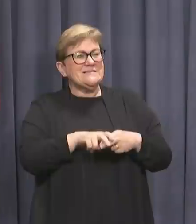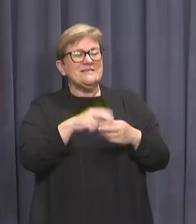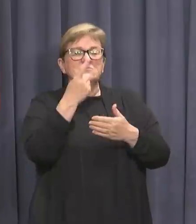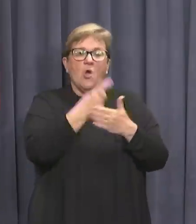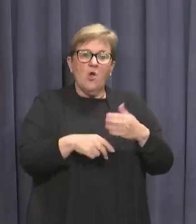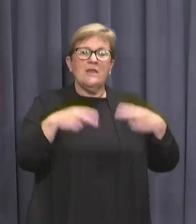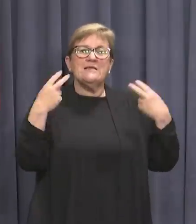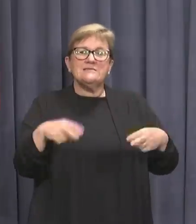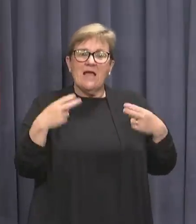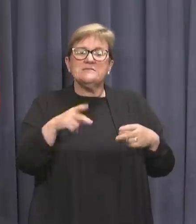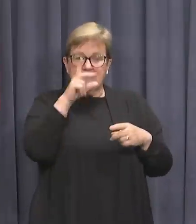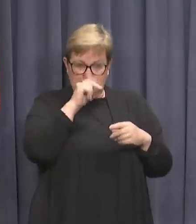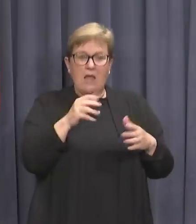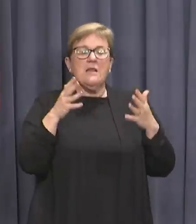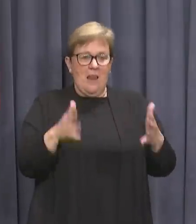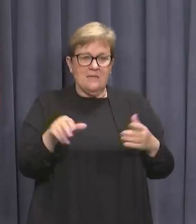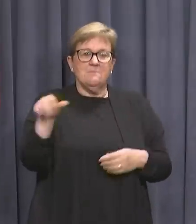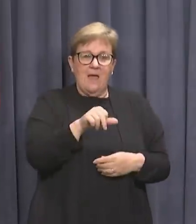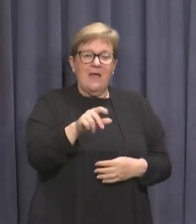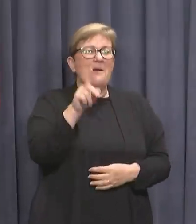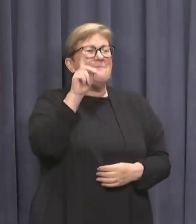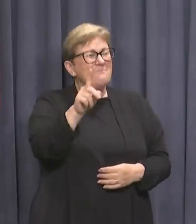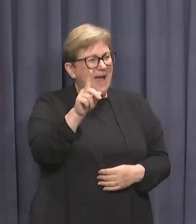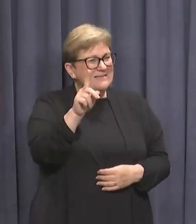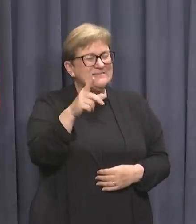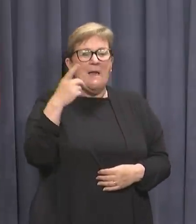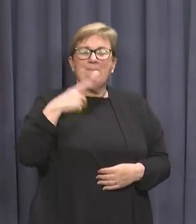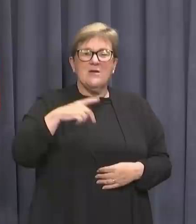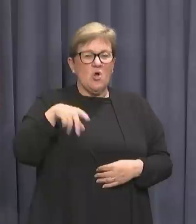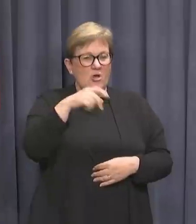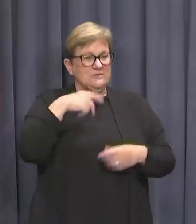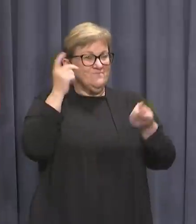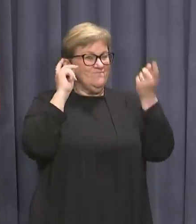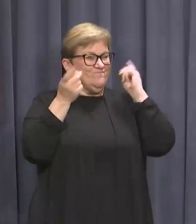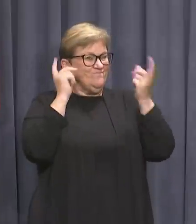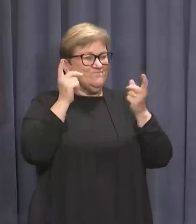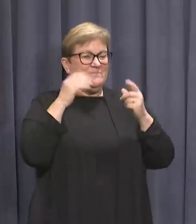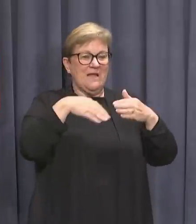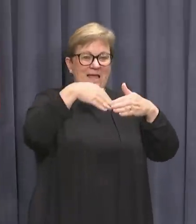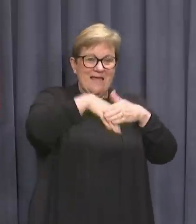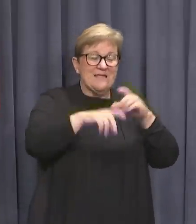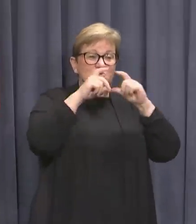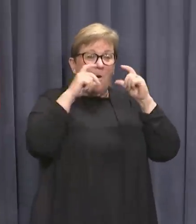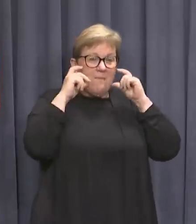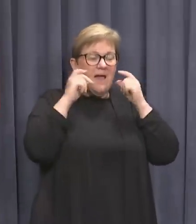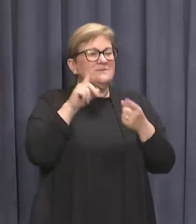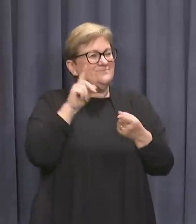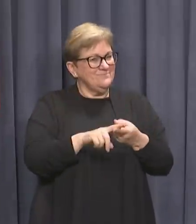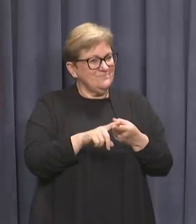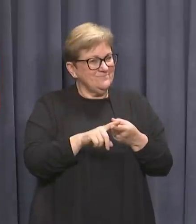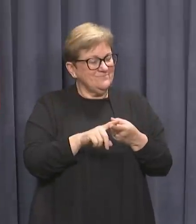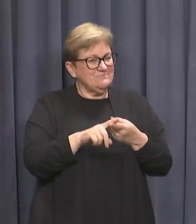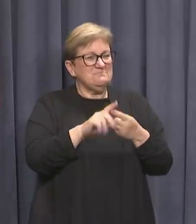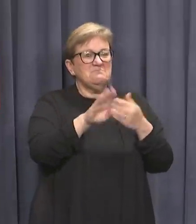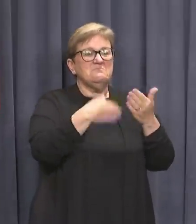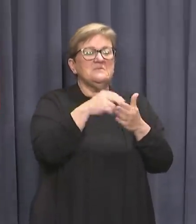and dancing will be lifted. However, due to the ongoing concerns, the indoor mask requirements will remain in place until